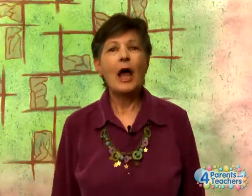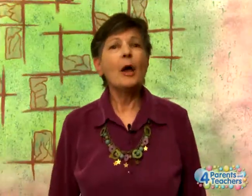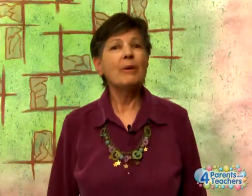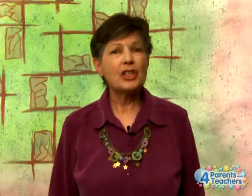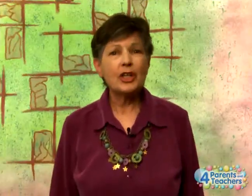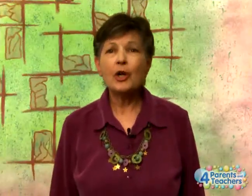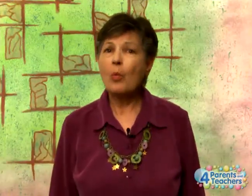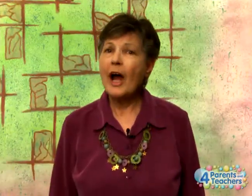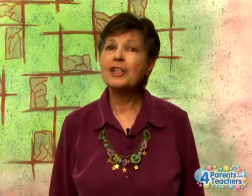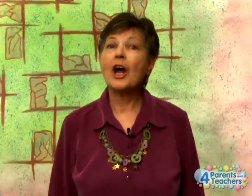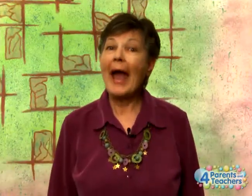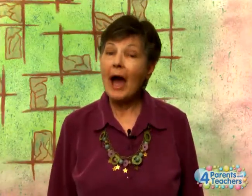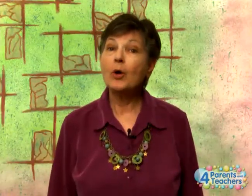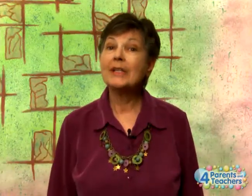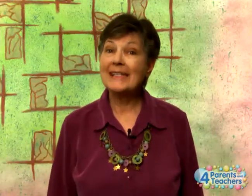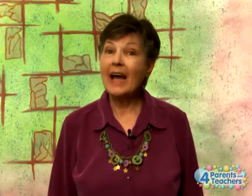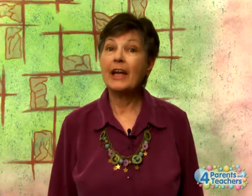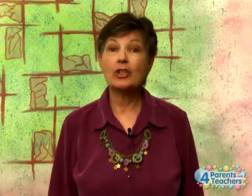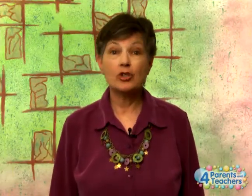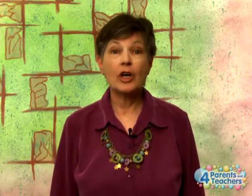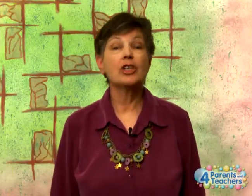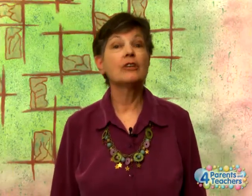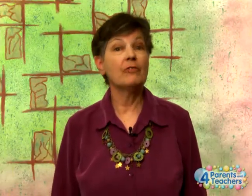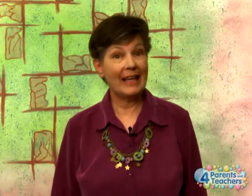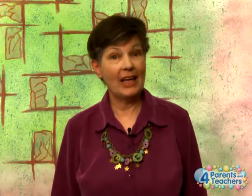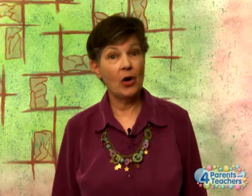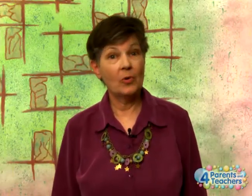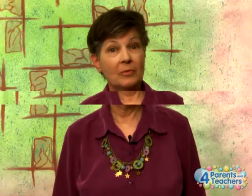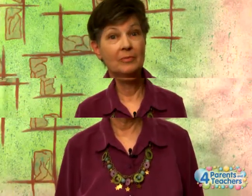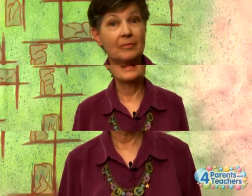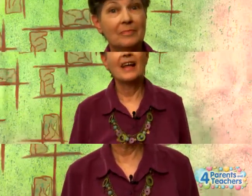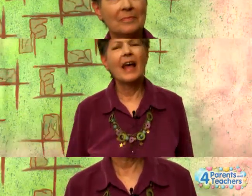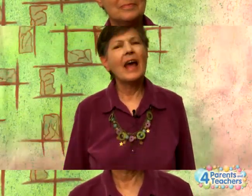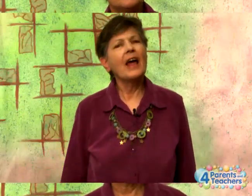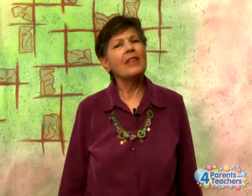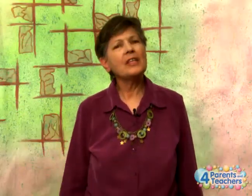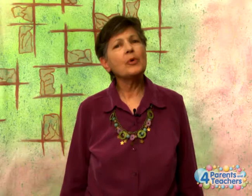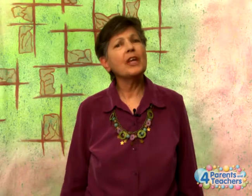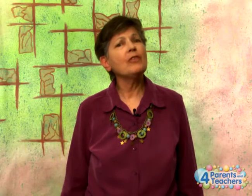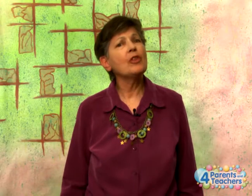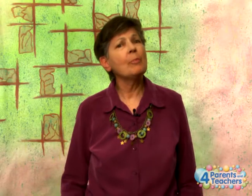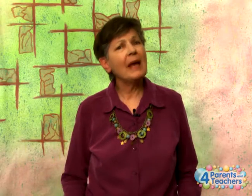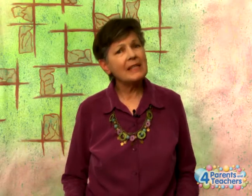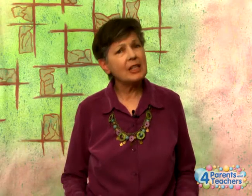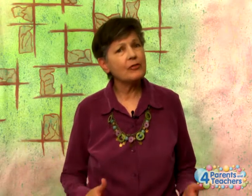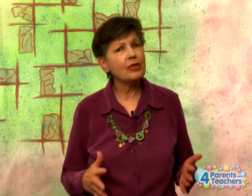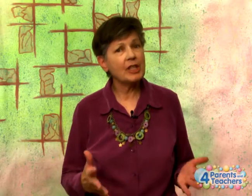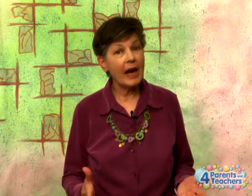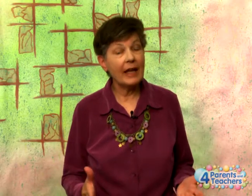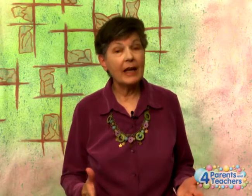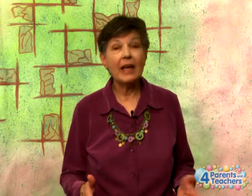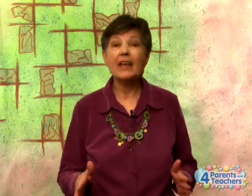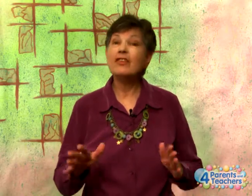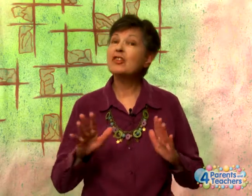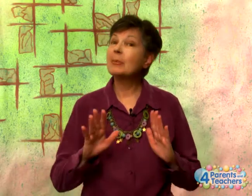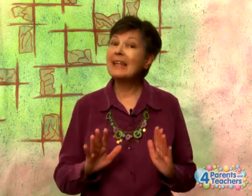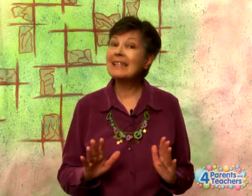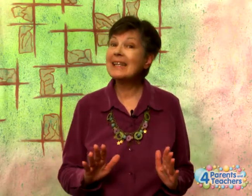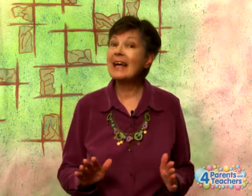Be sure to watch our How to Sign instruction video. This will give you the basics for signing and give you some insights